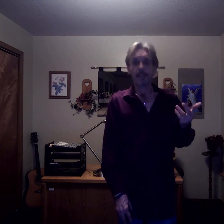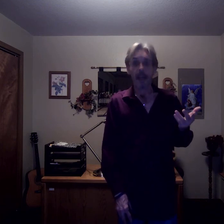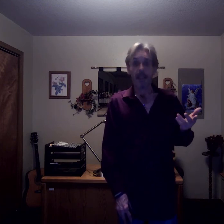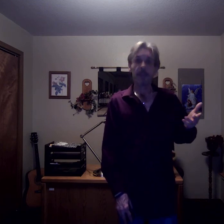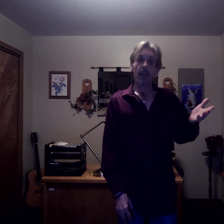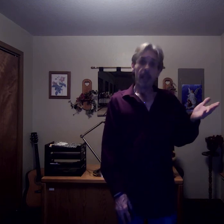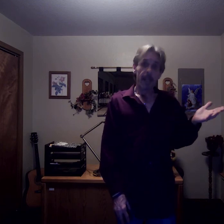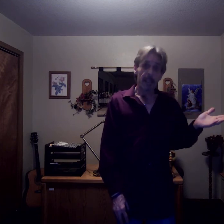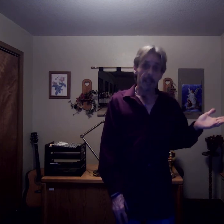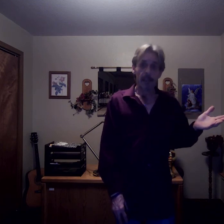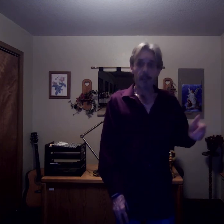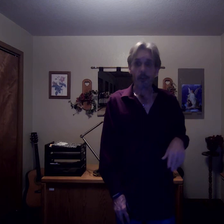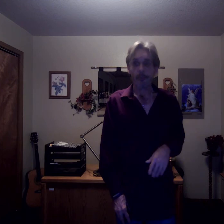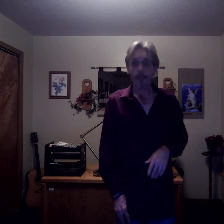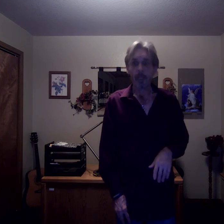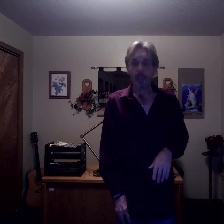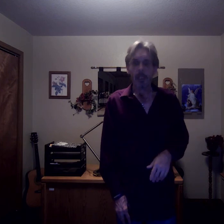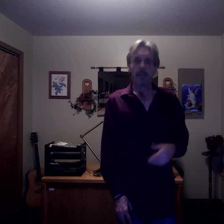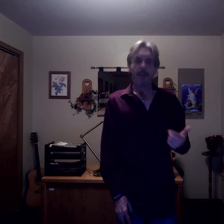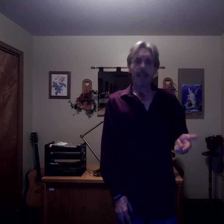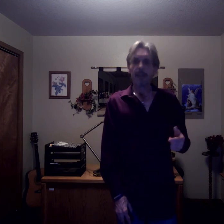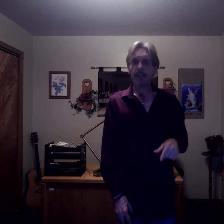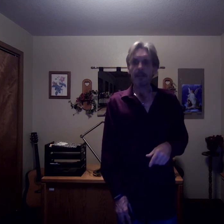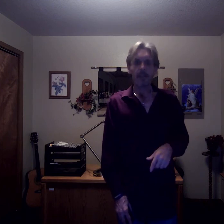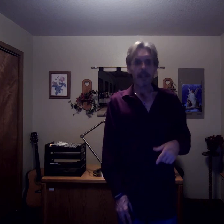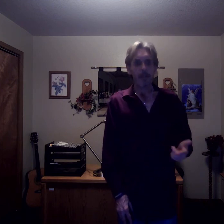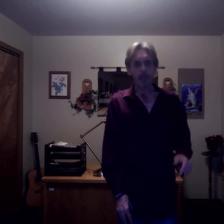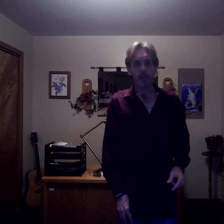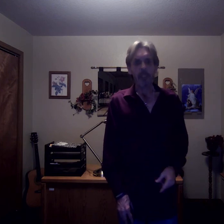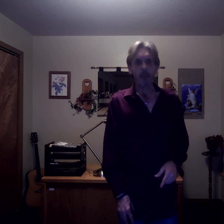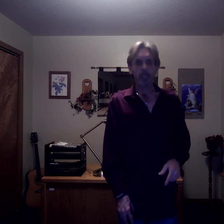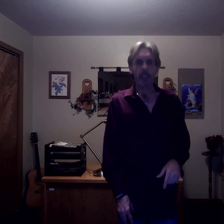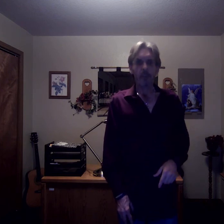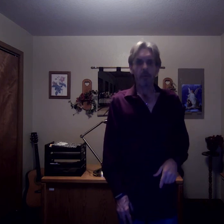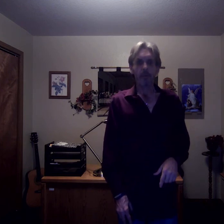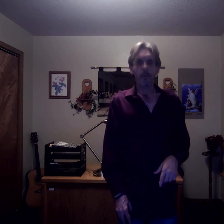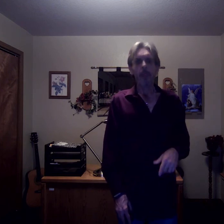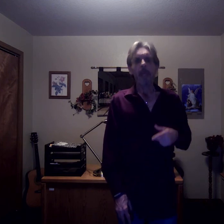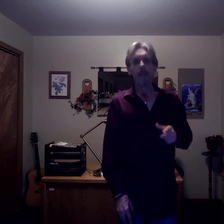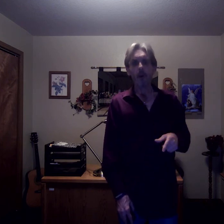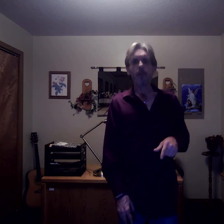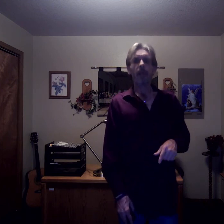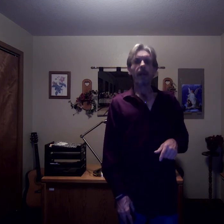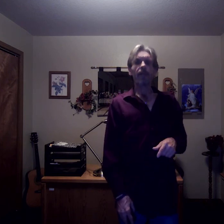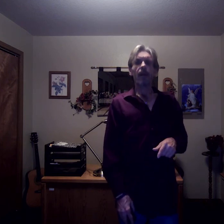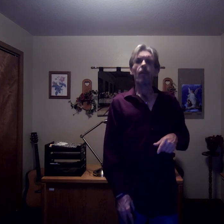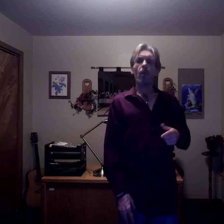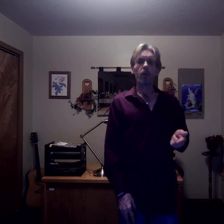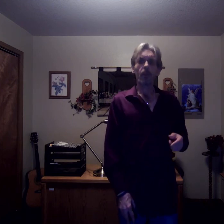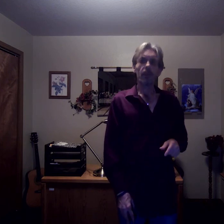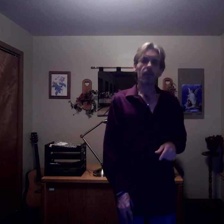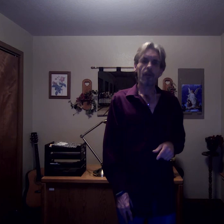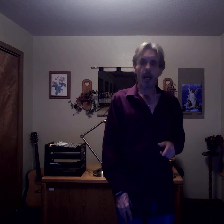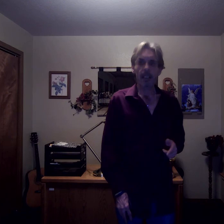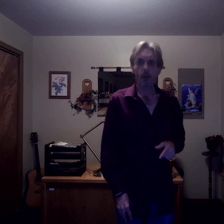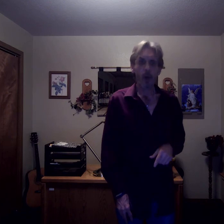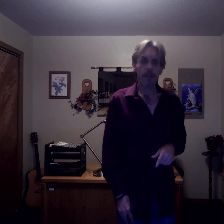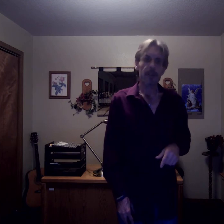science, and English. The fact is that music education, and those that have multiple years of high-quality